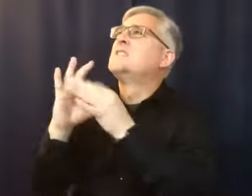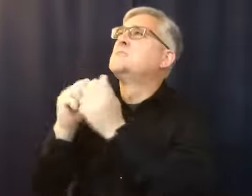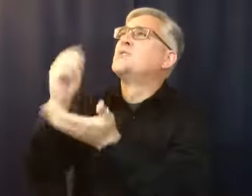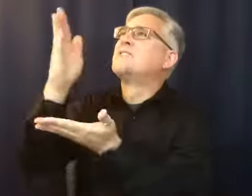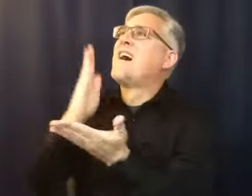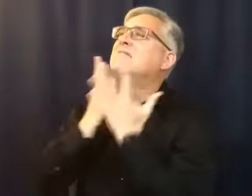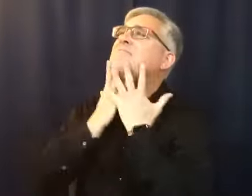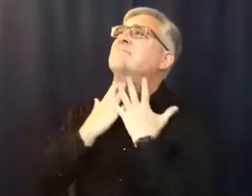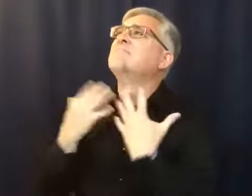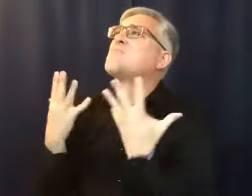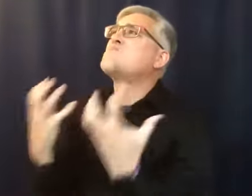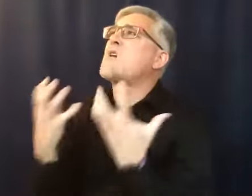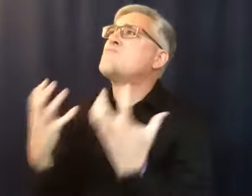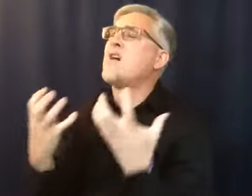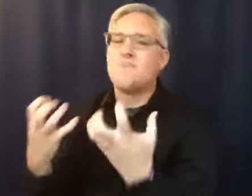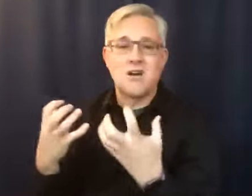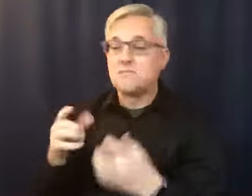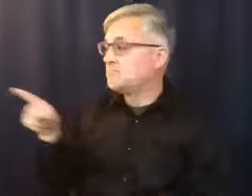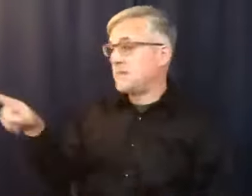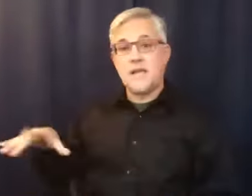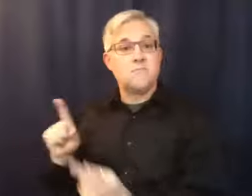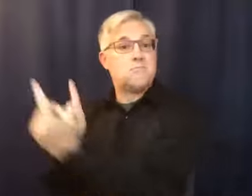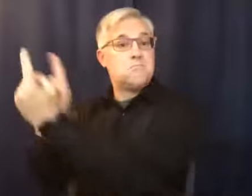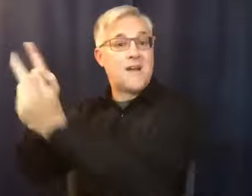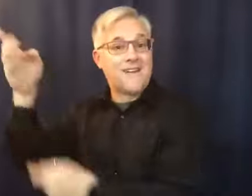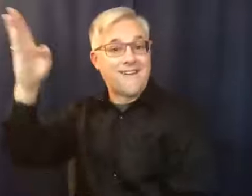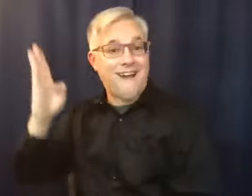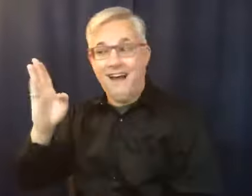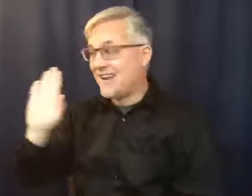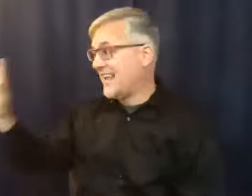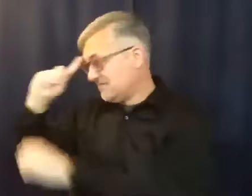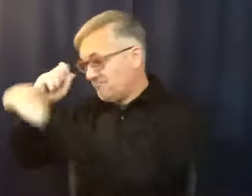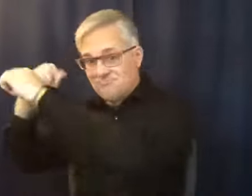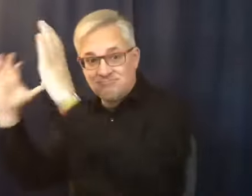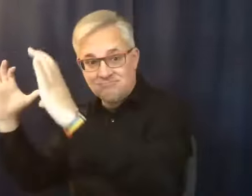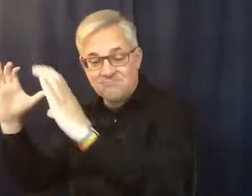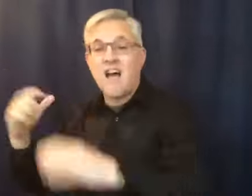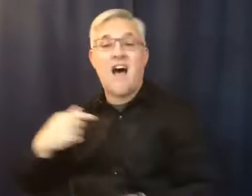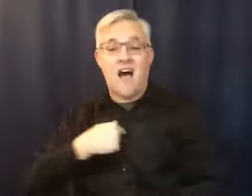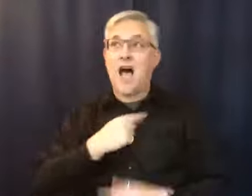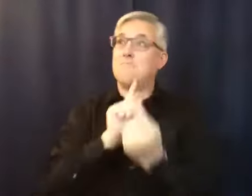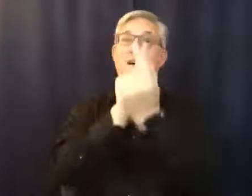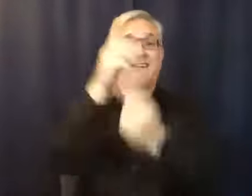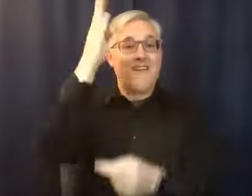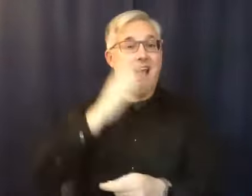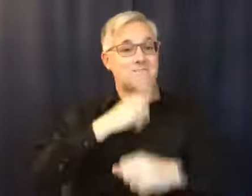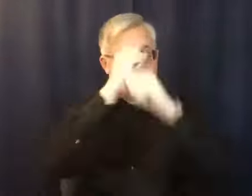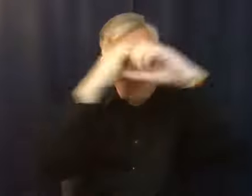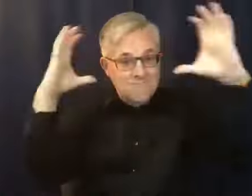rooms. He found the God of his understanding and I found the God of mine. Now into that marriage, we had three wonderful